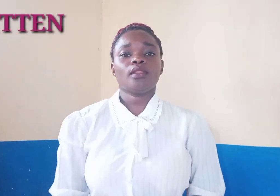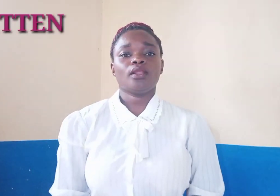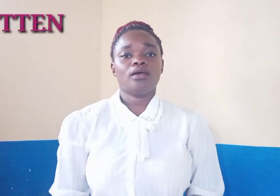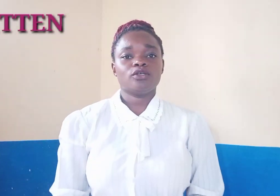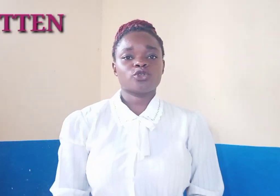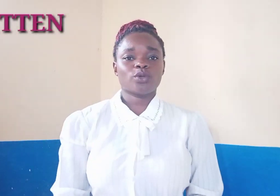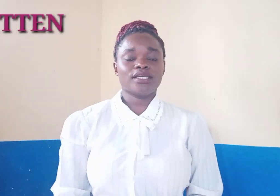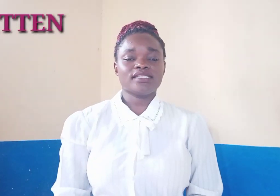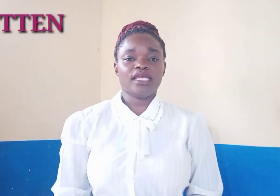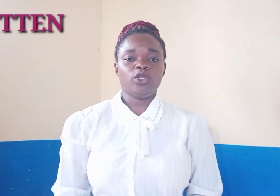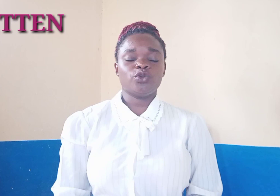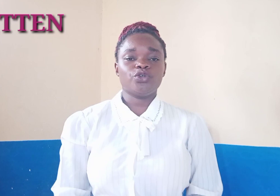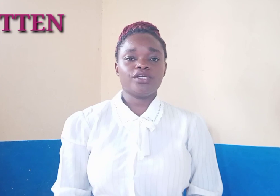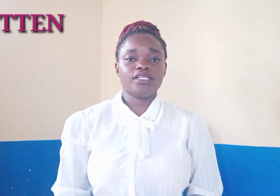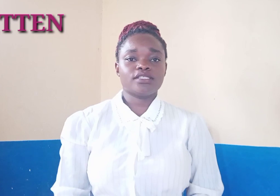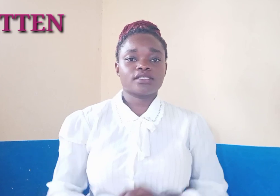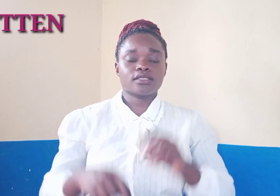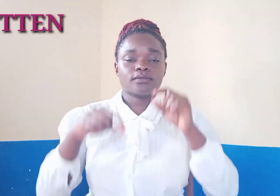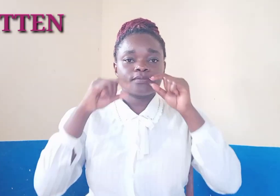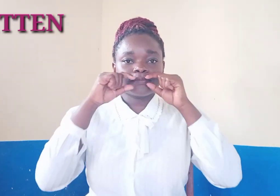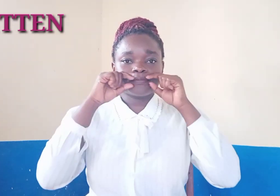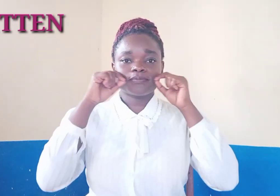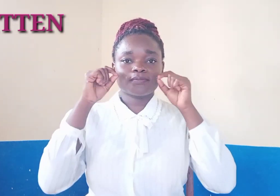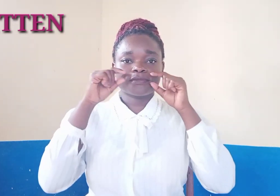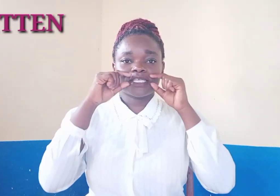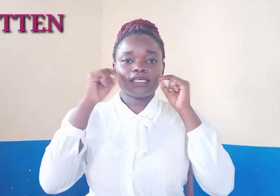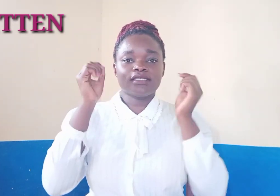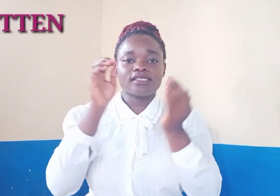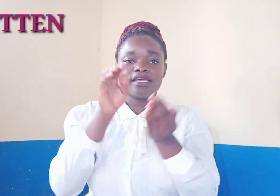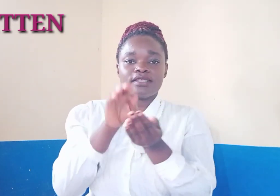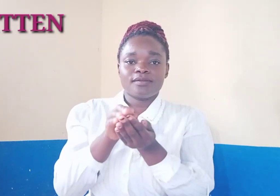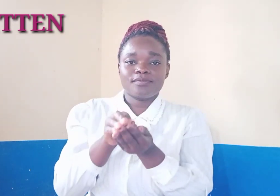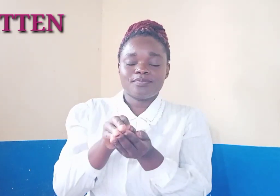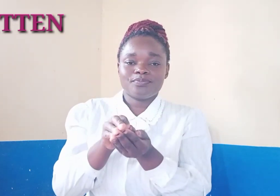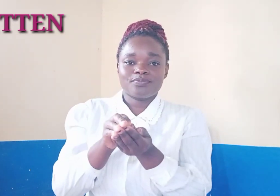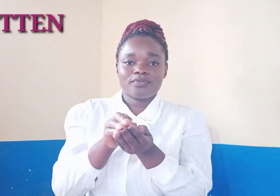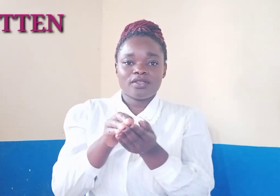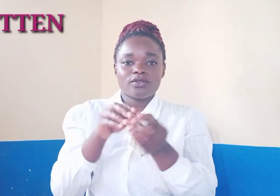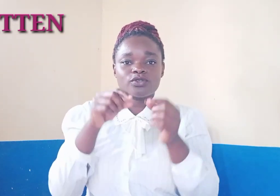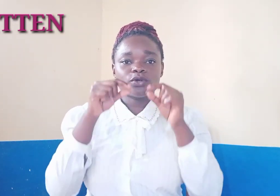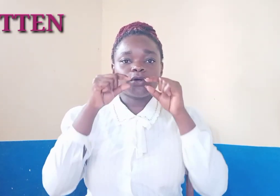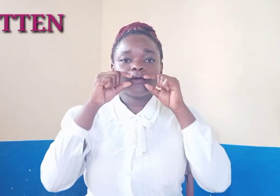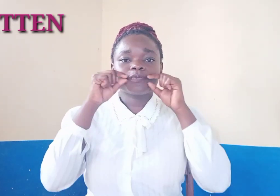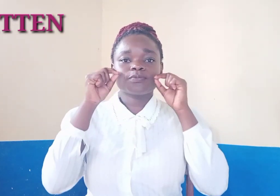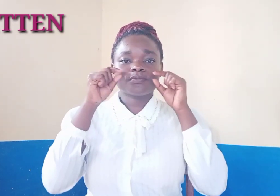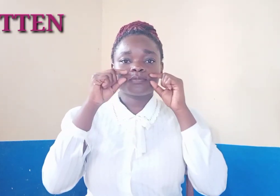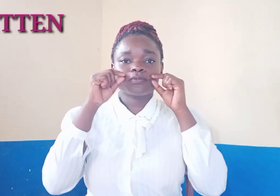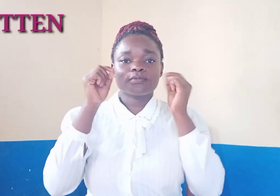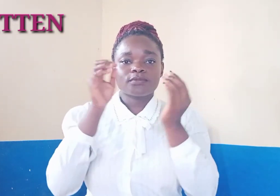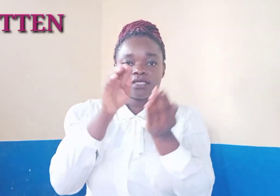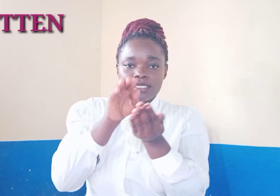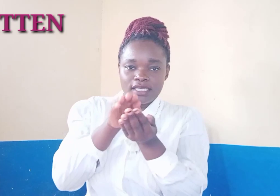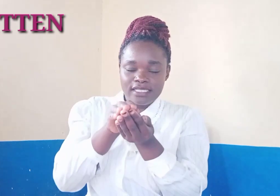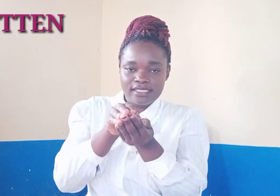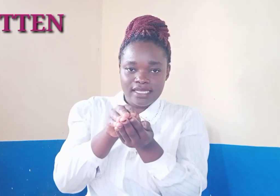so kitten you do it kitten so kitten